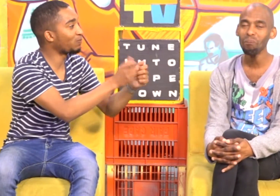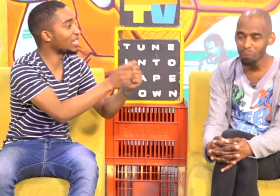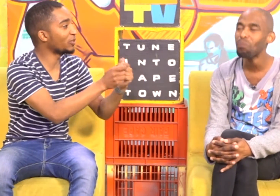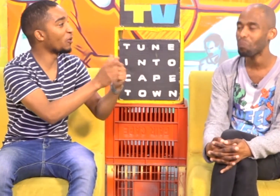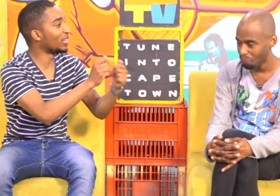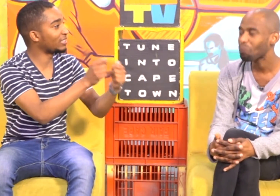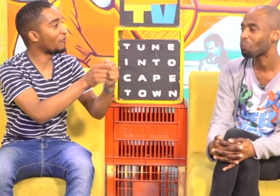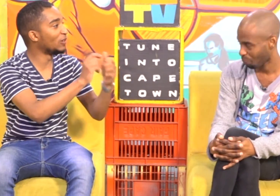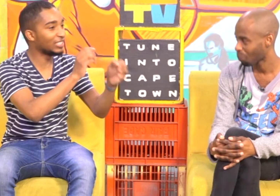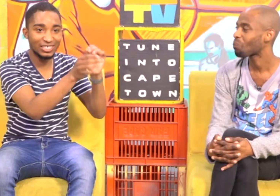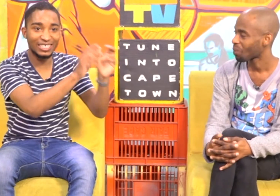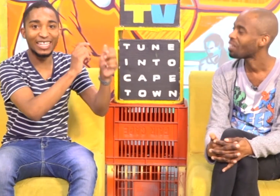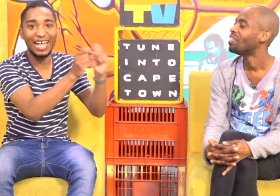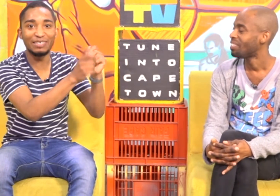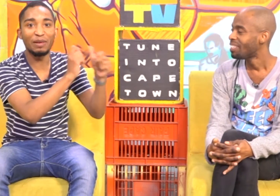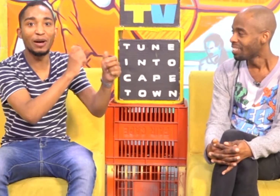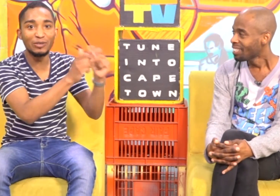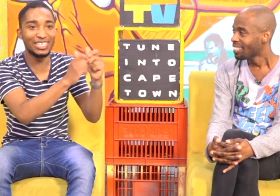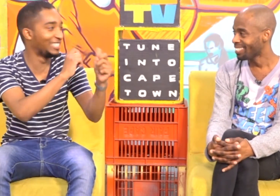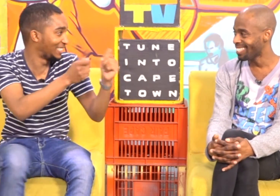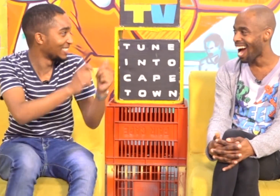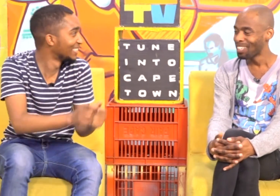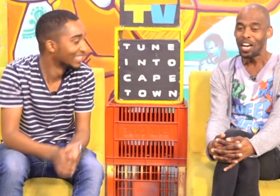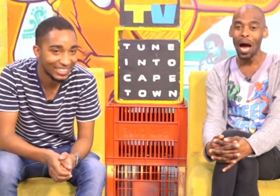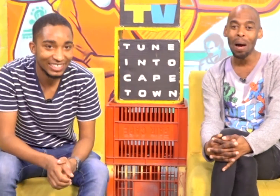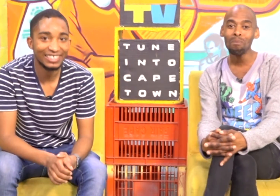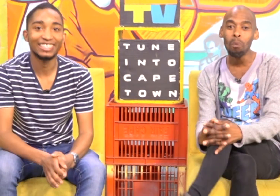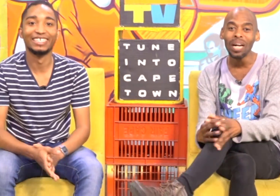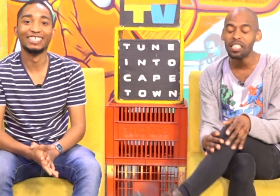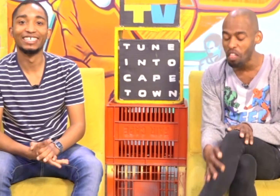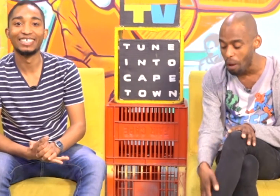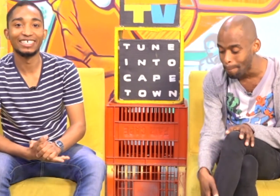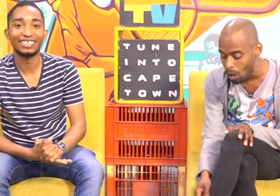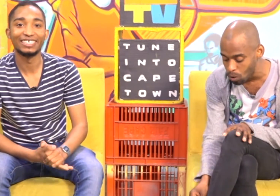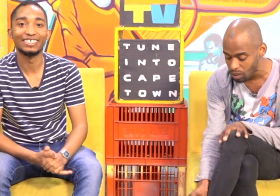plays With your WhatsApp phone And just send Random emojis Yeah What's the most